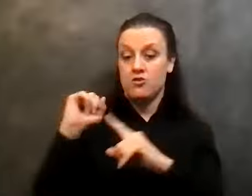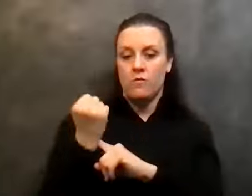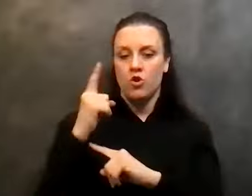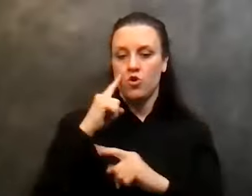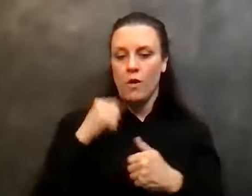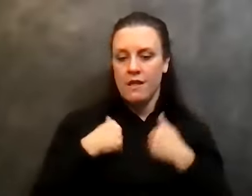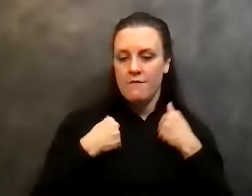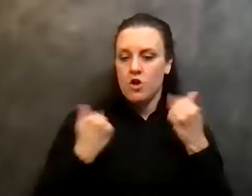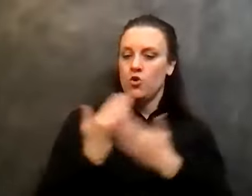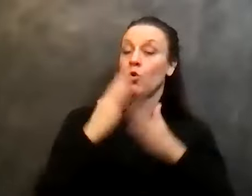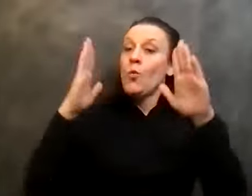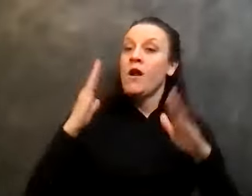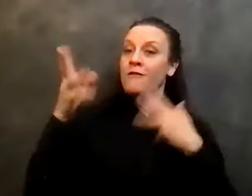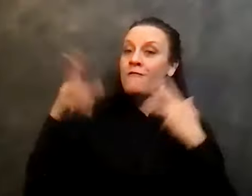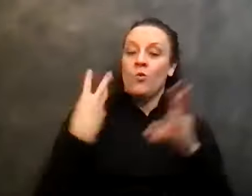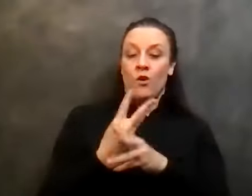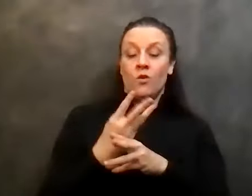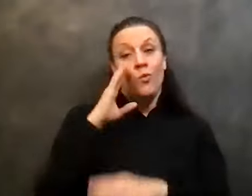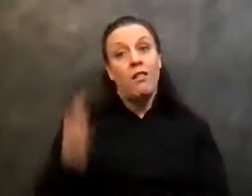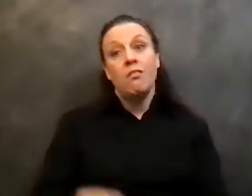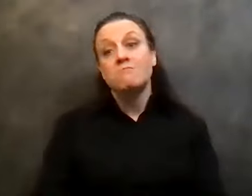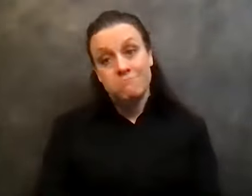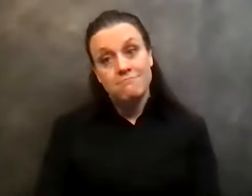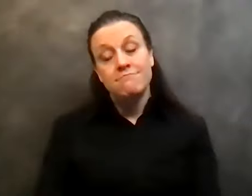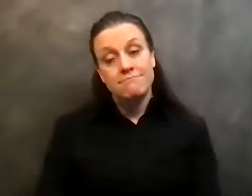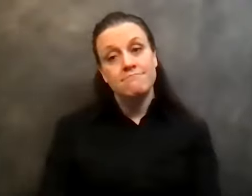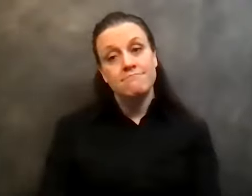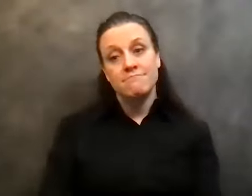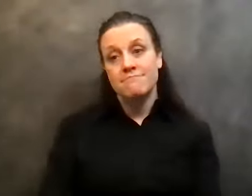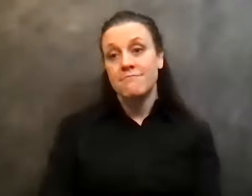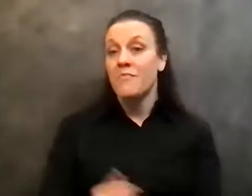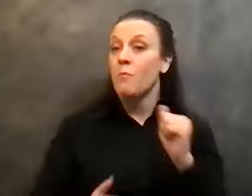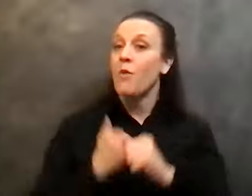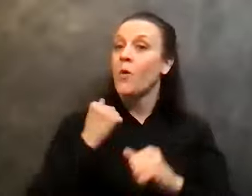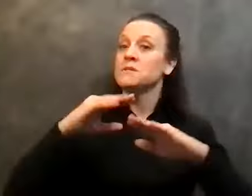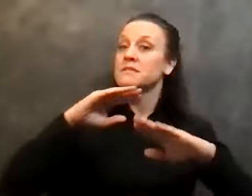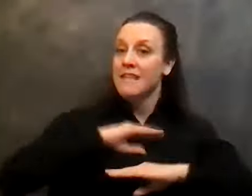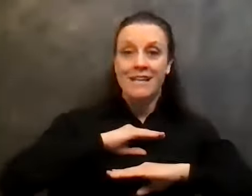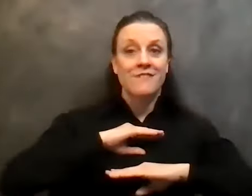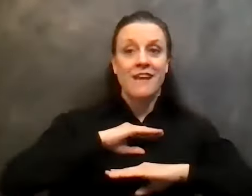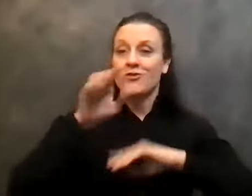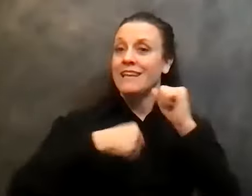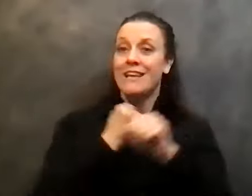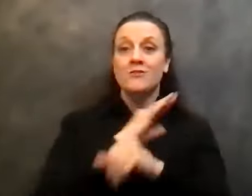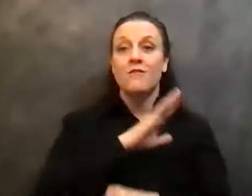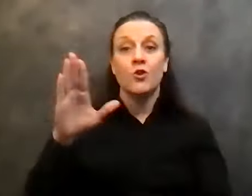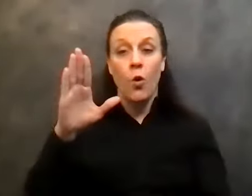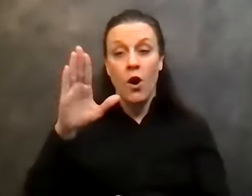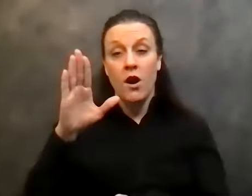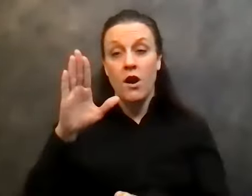wonderful world. Uh, the most satisfactory years of your existence lie ahead